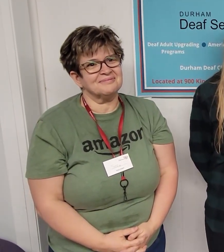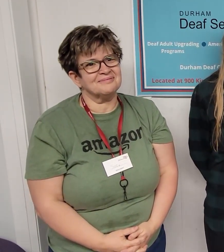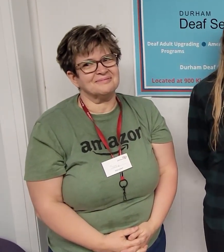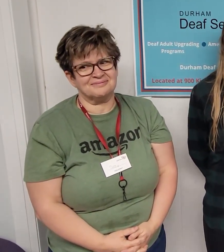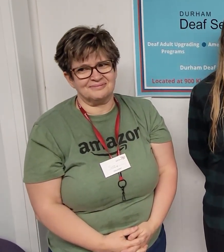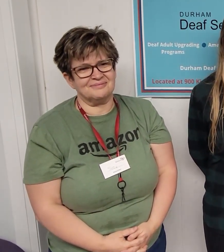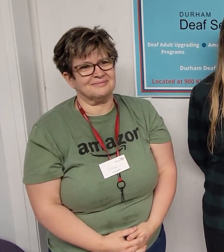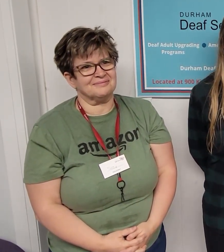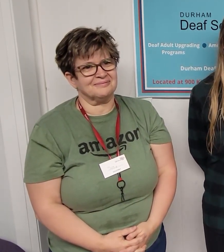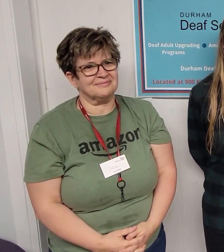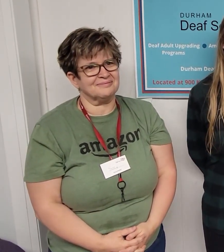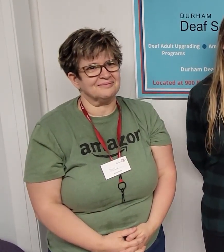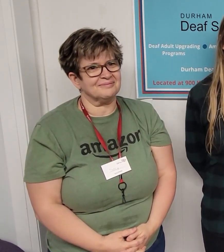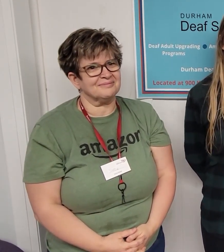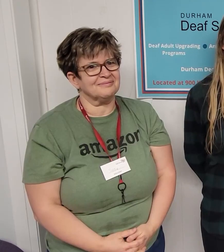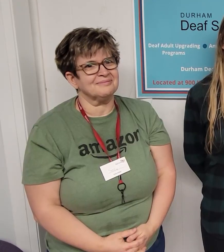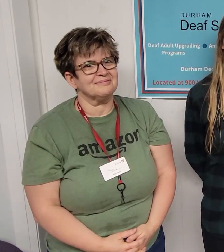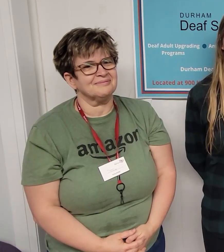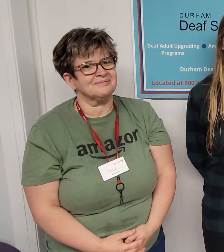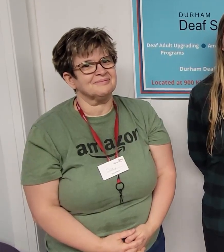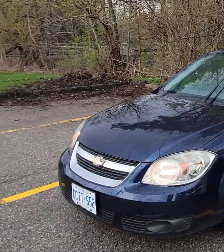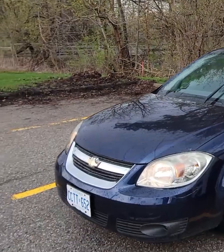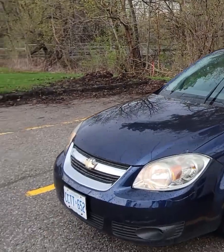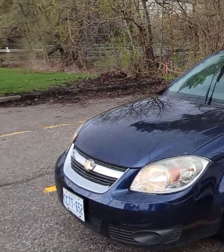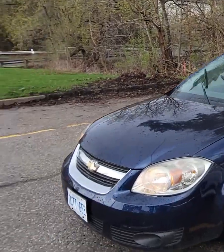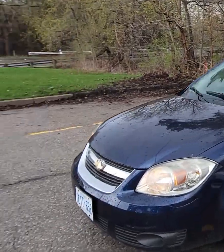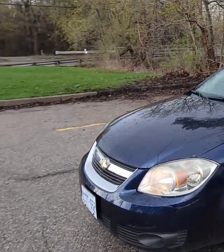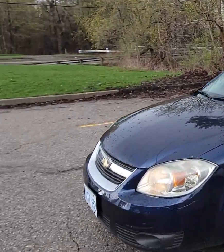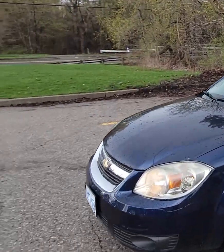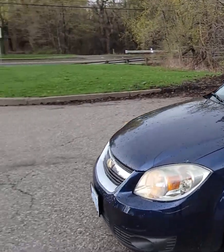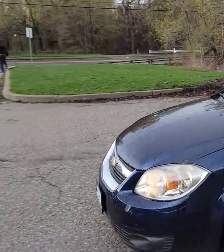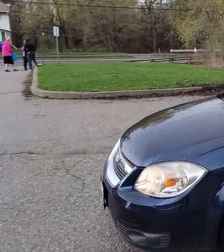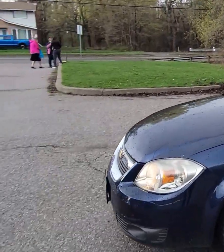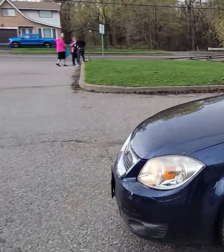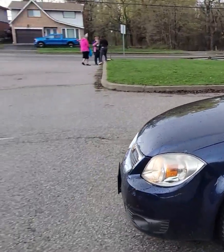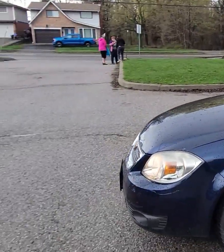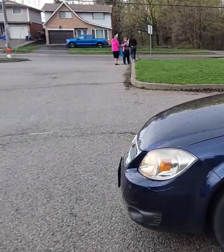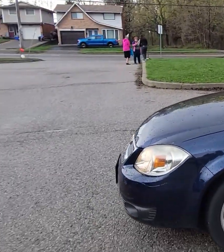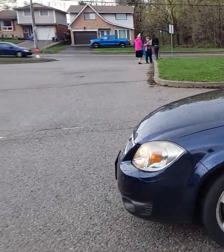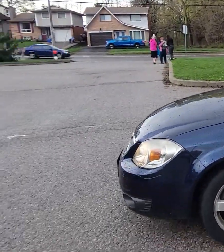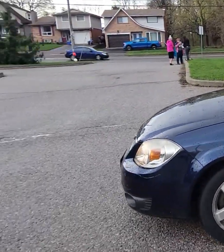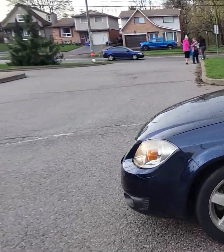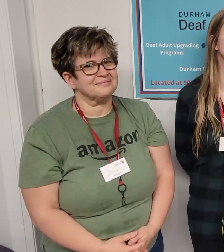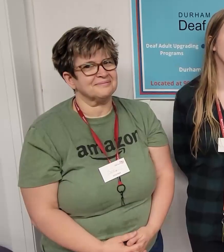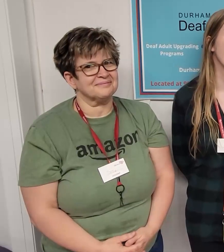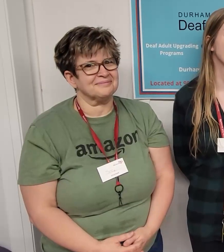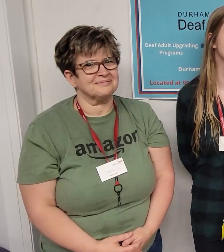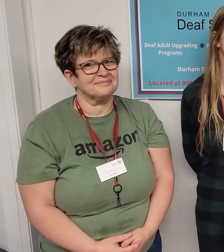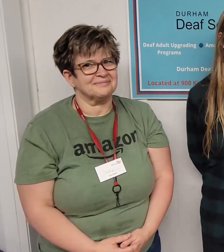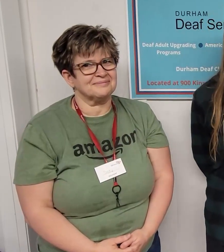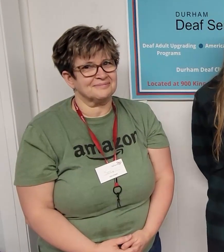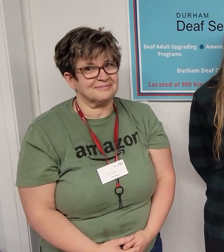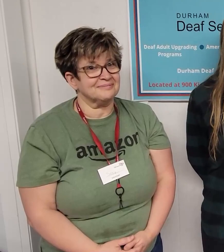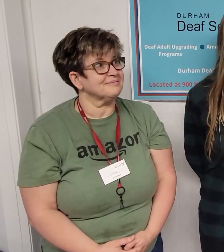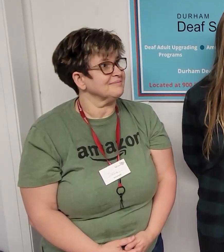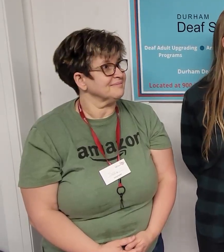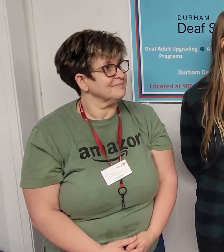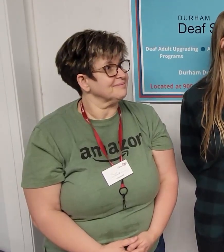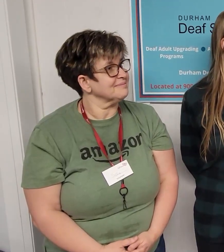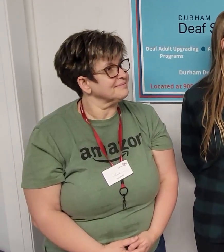Oshawa, taking in all of the sites, coming back here and we're going to figure out who wins the big grand prize. Yes and